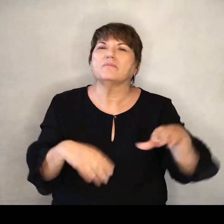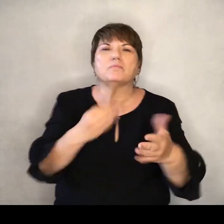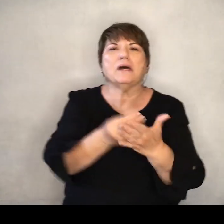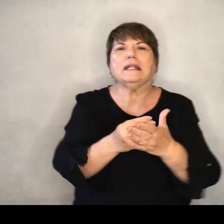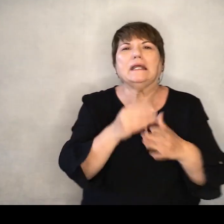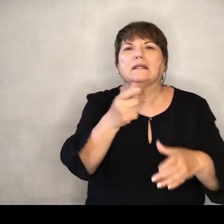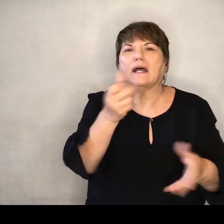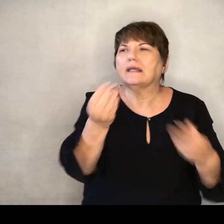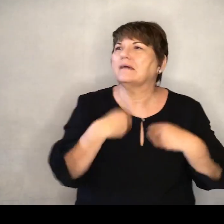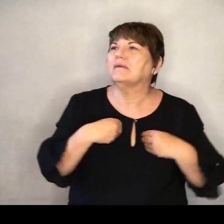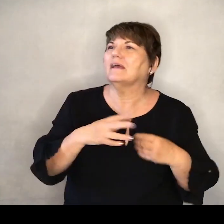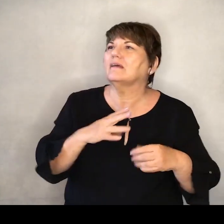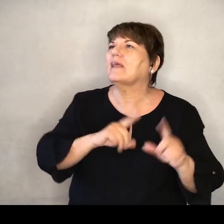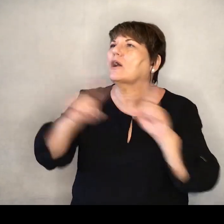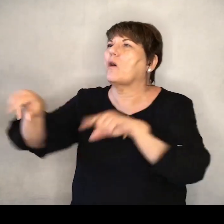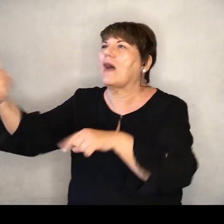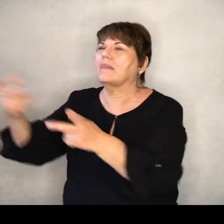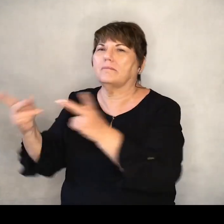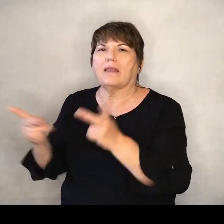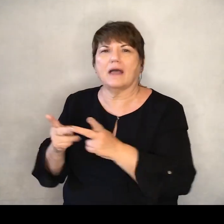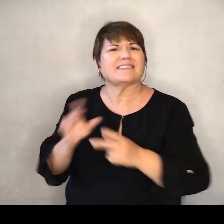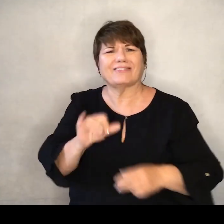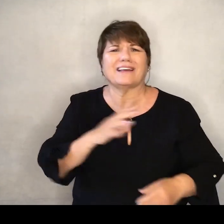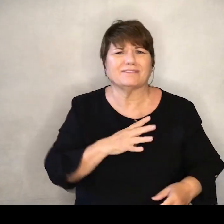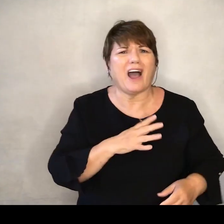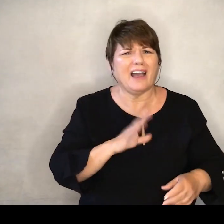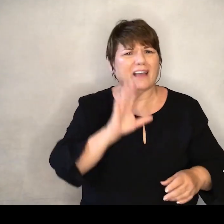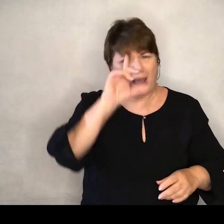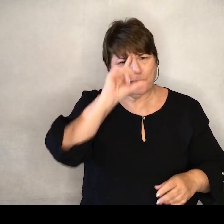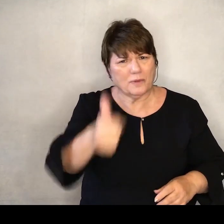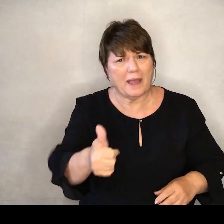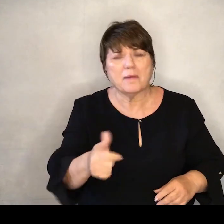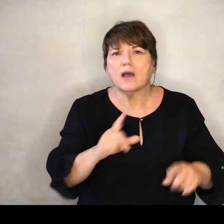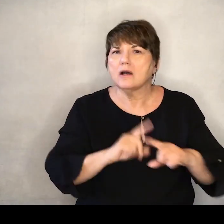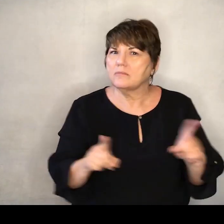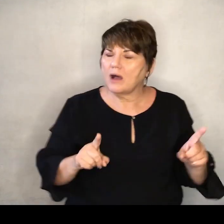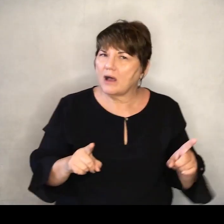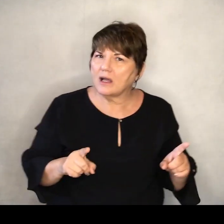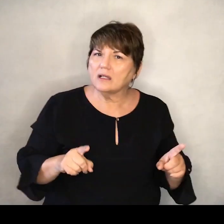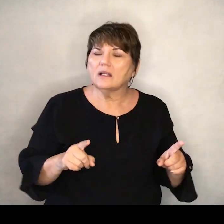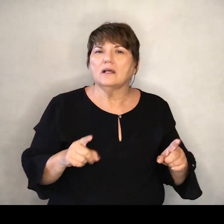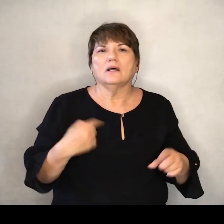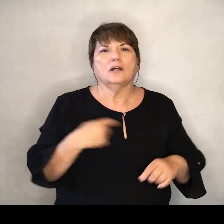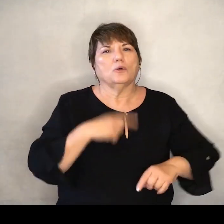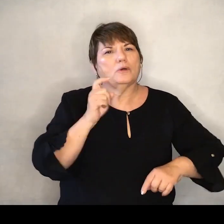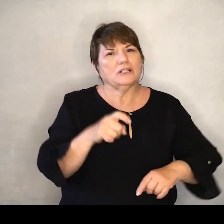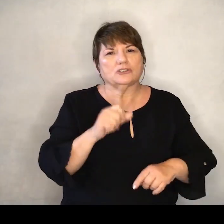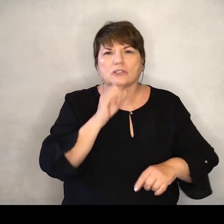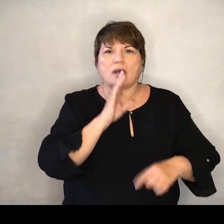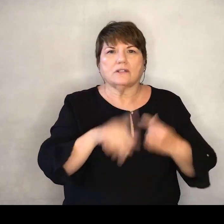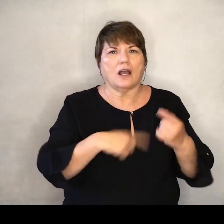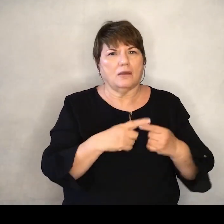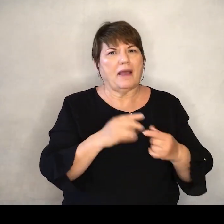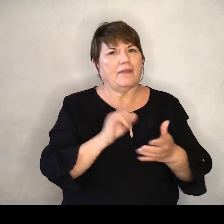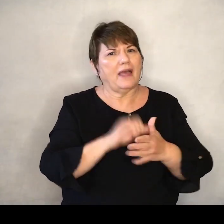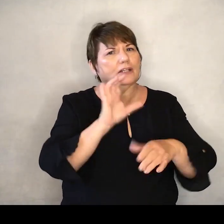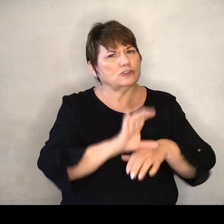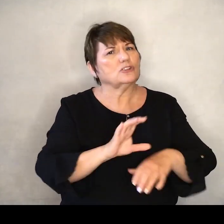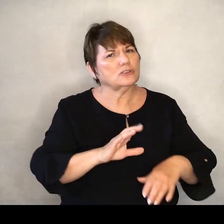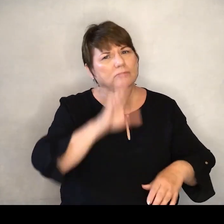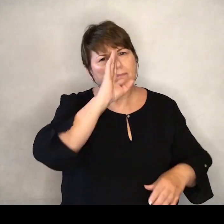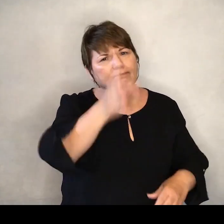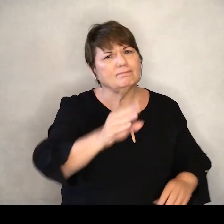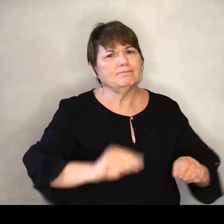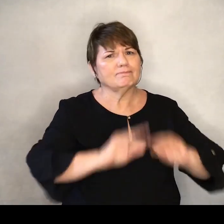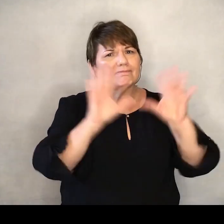else Which is fine Does that make sense? And it was kind of a place of like We shouldn't talk about that in church It's like I want to be really transparent